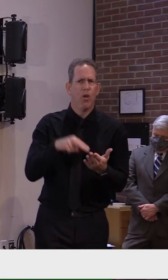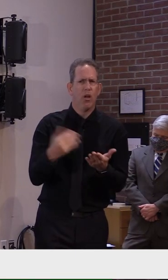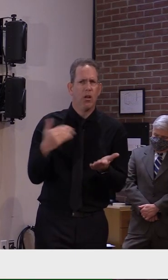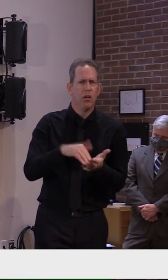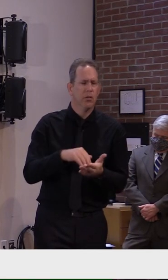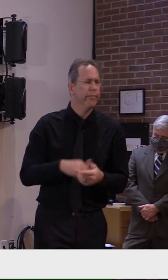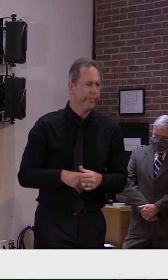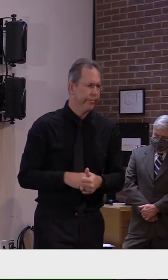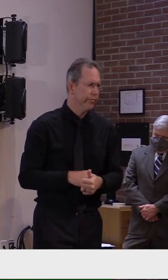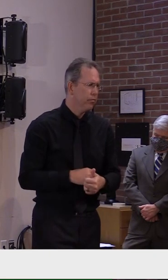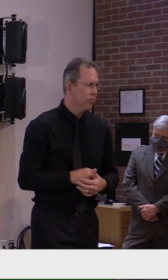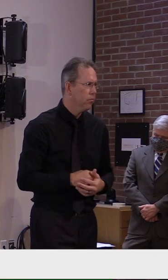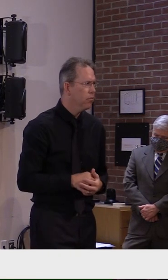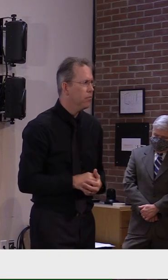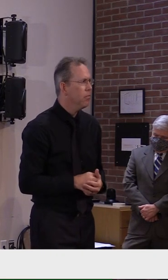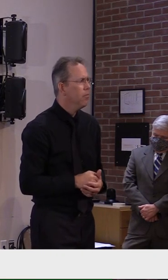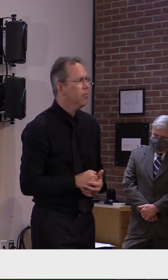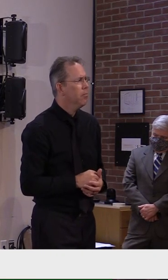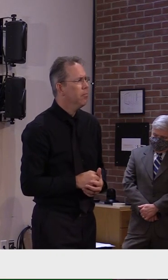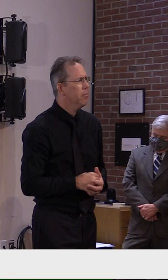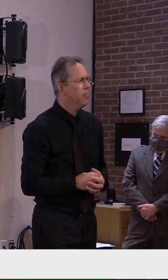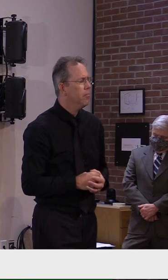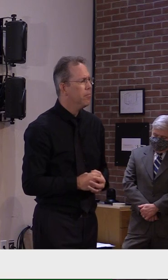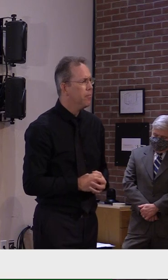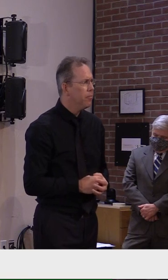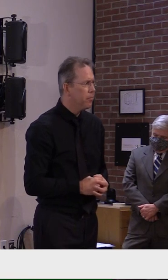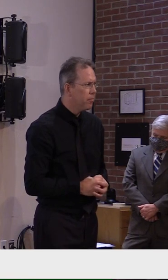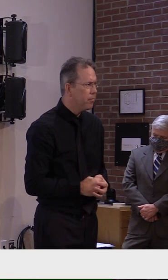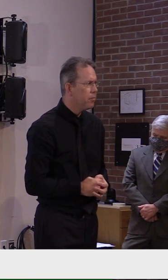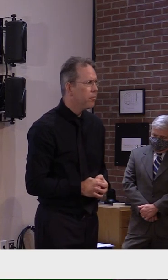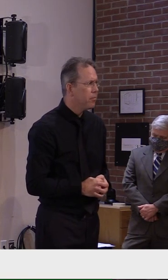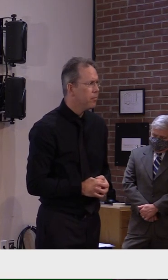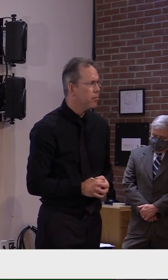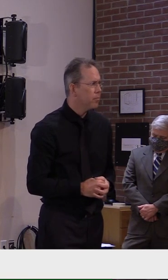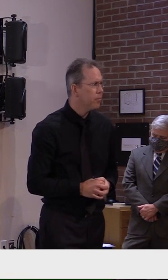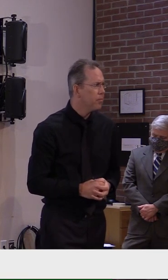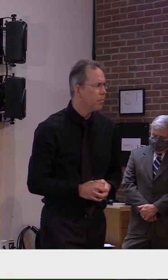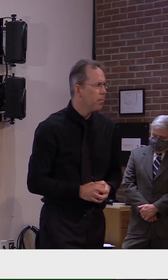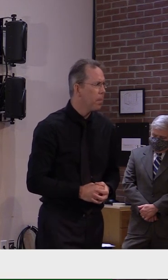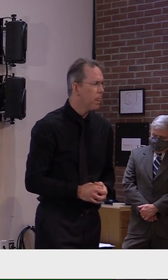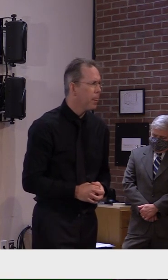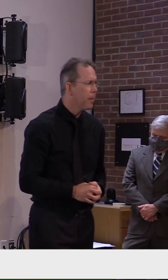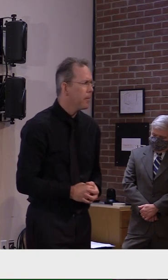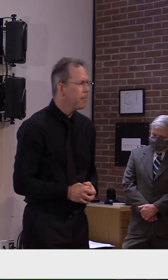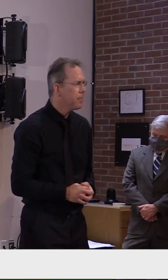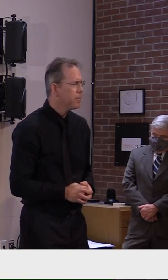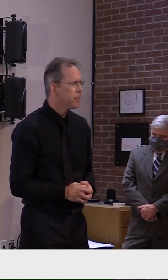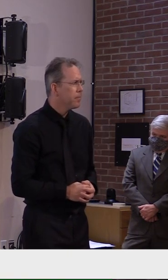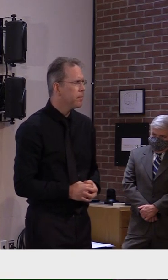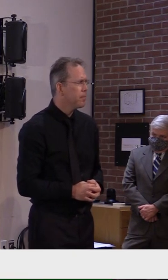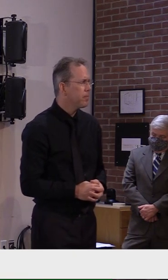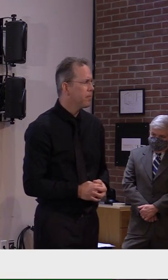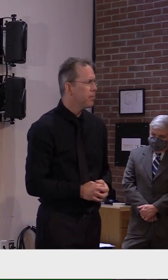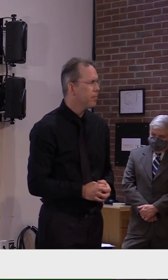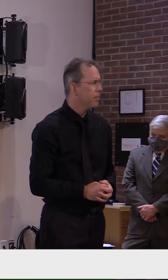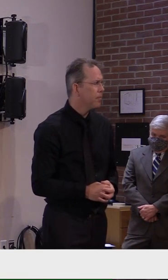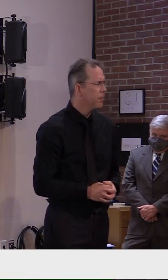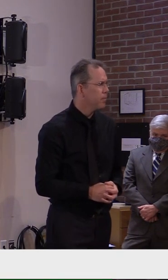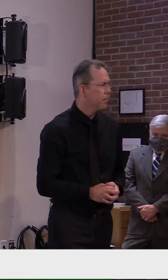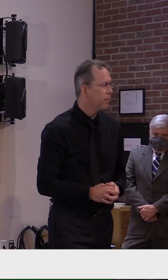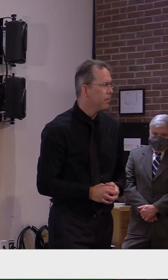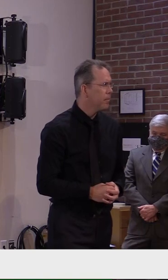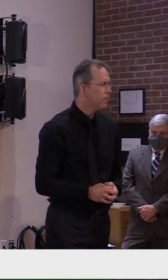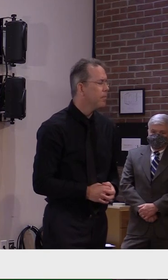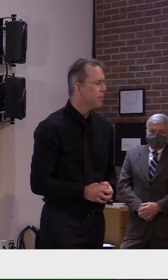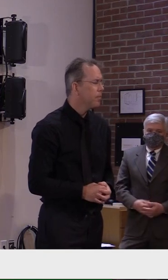payments are not accepted by Instacart is making her life difficult because,